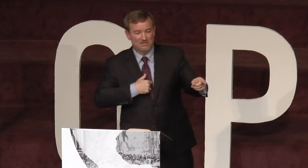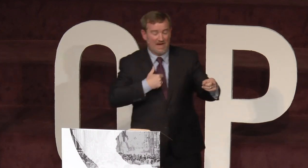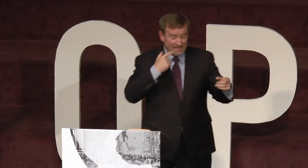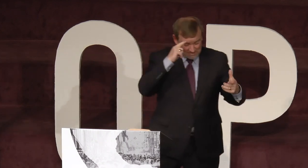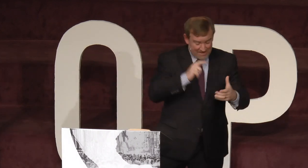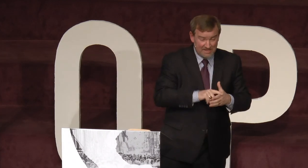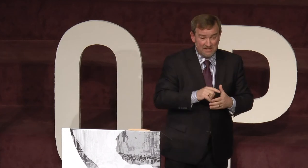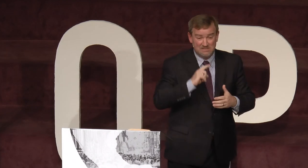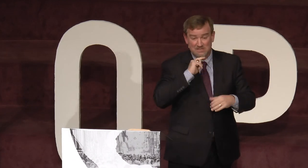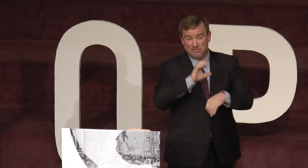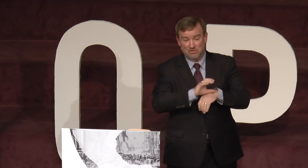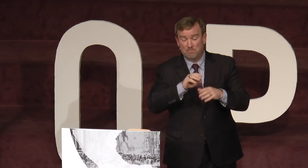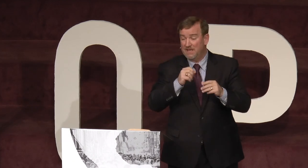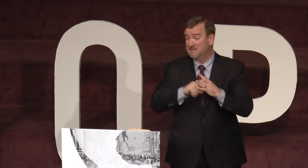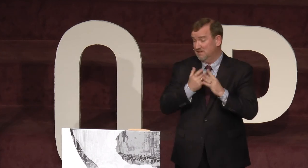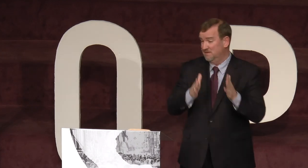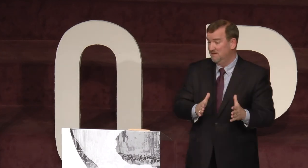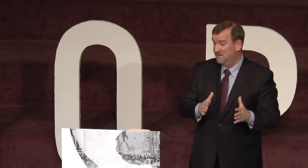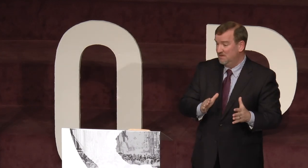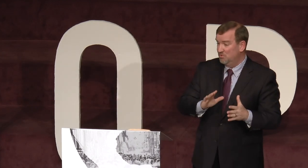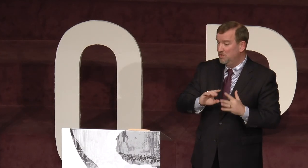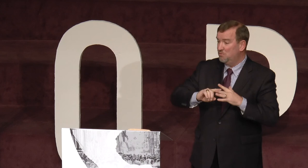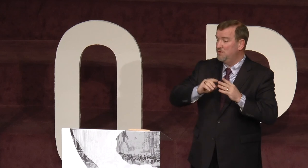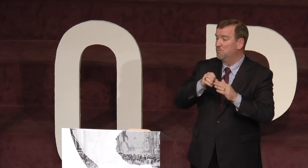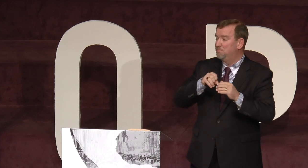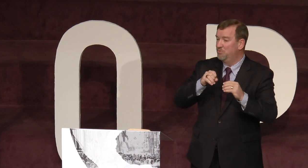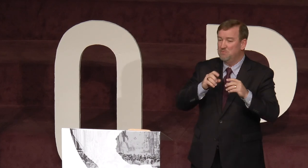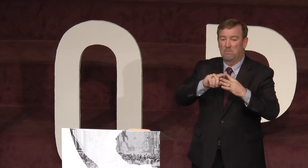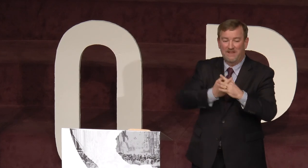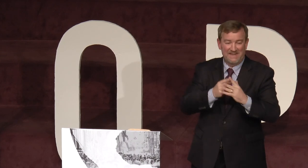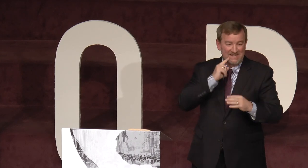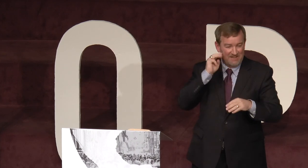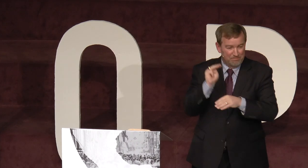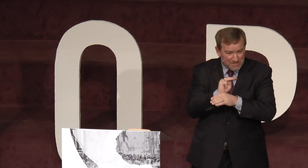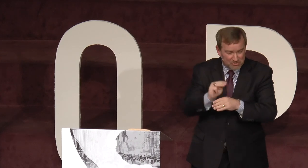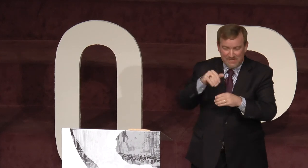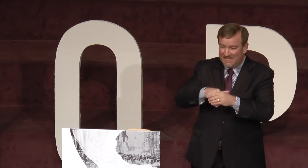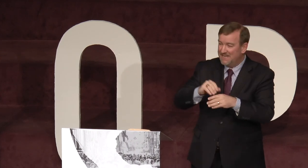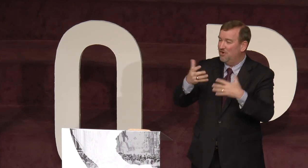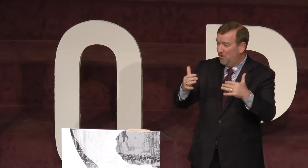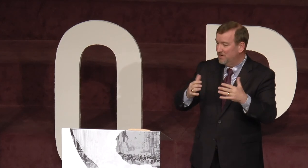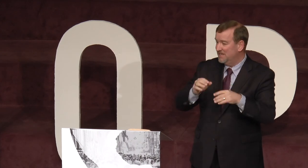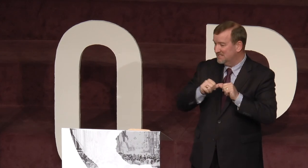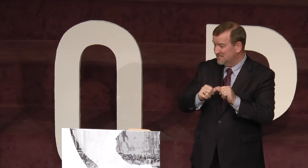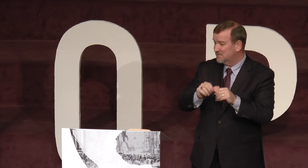do, I think, is church planting. We will plant a deaf ministry in an already existing